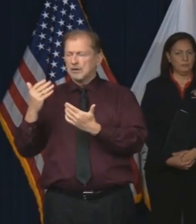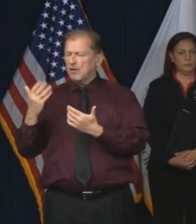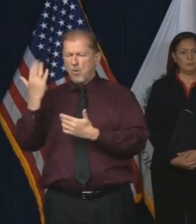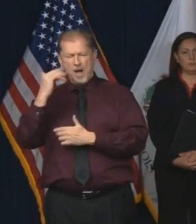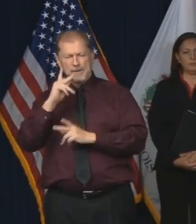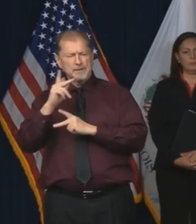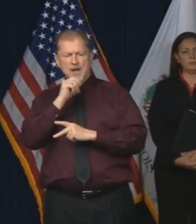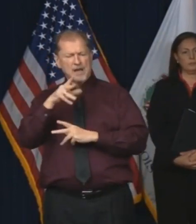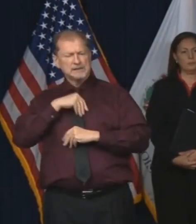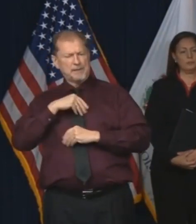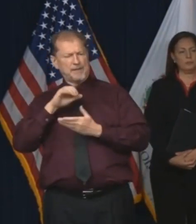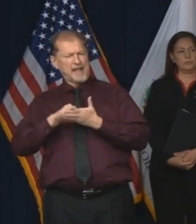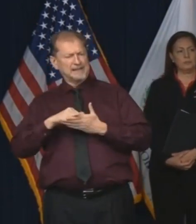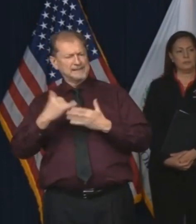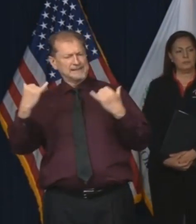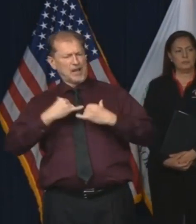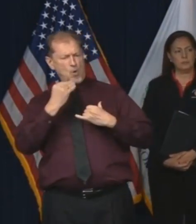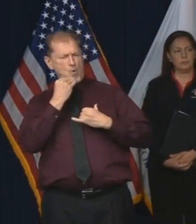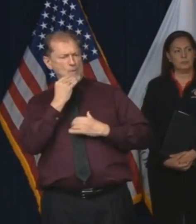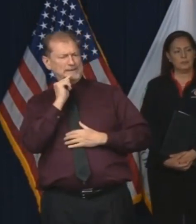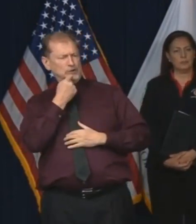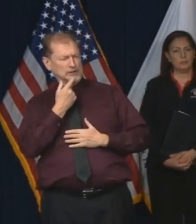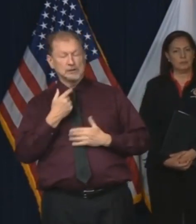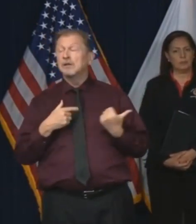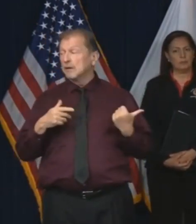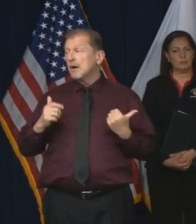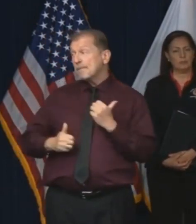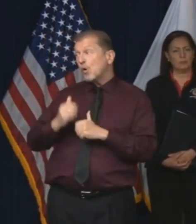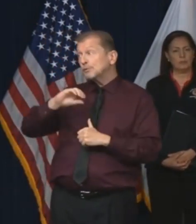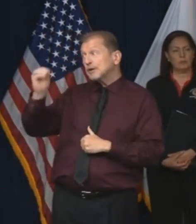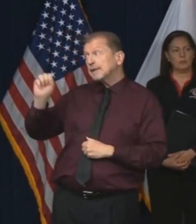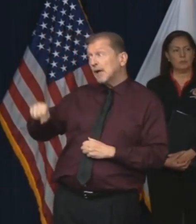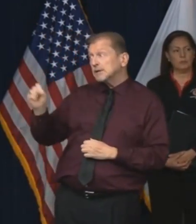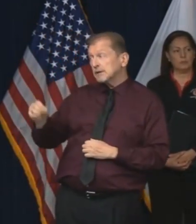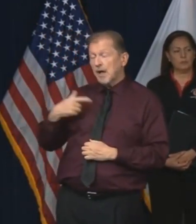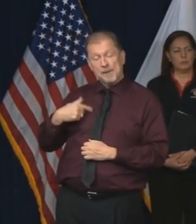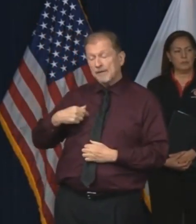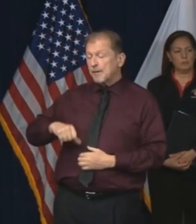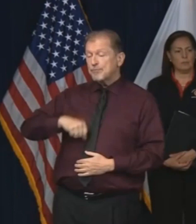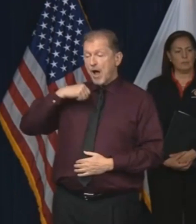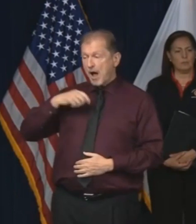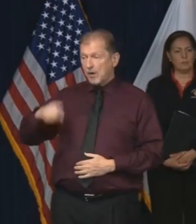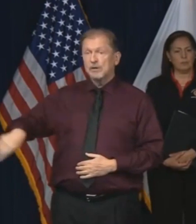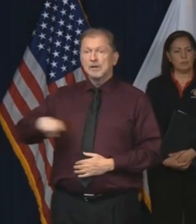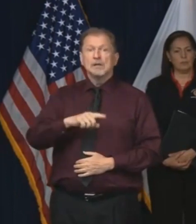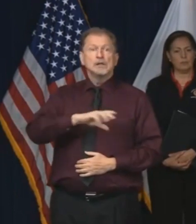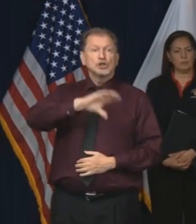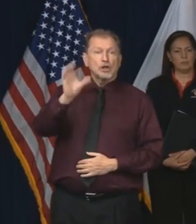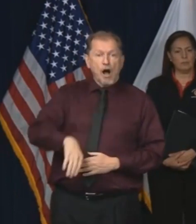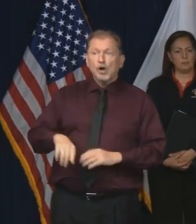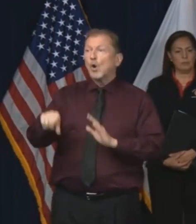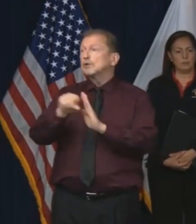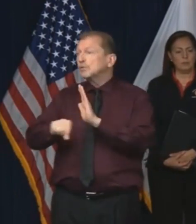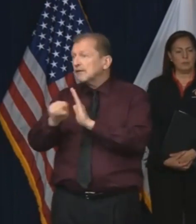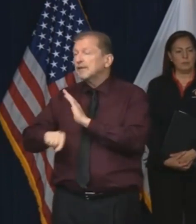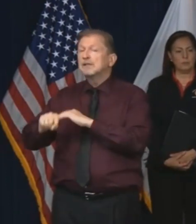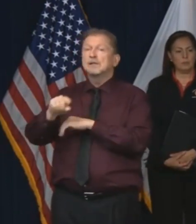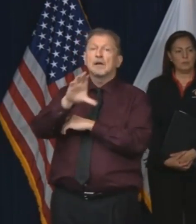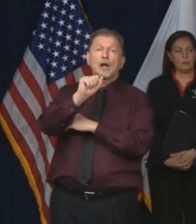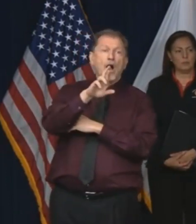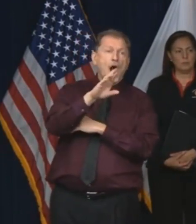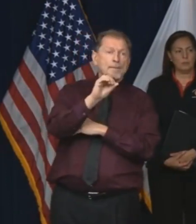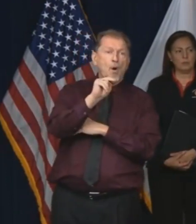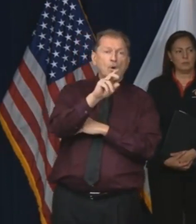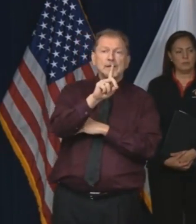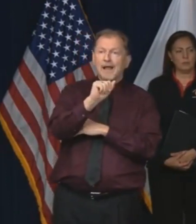vast majority of people in Illinois are taking it seriously, and we should all be very proud of that. I think you see it certainly if you live in Chicago or Springfield or Carbondale.